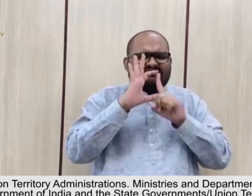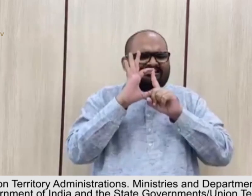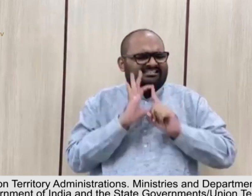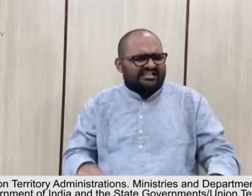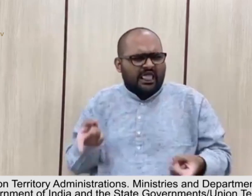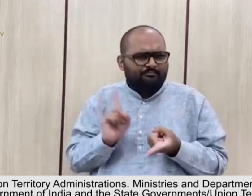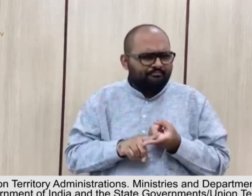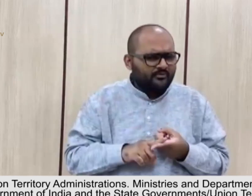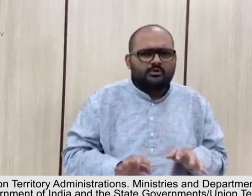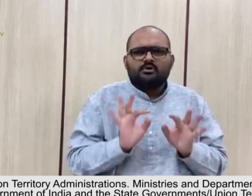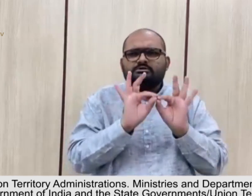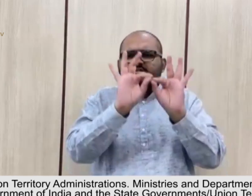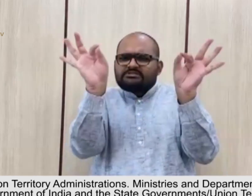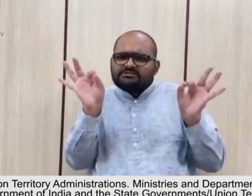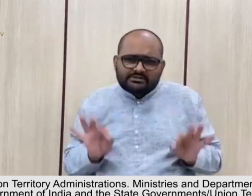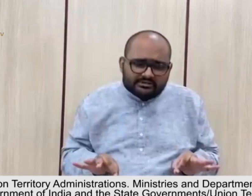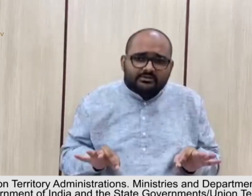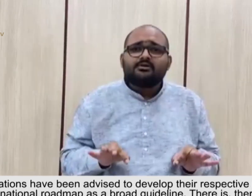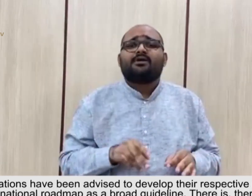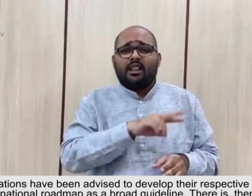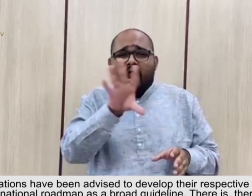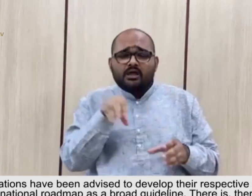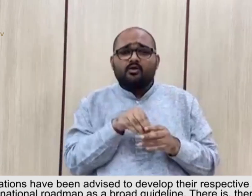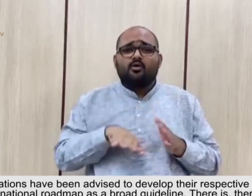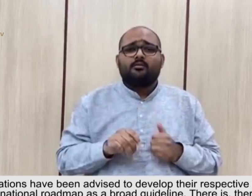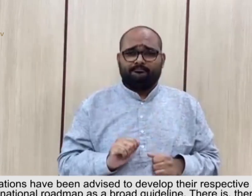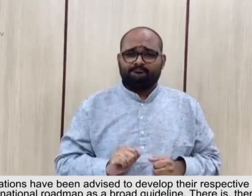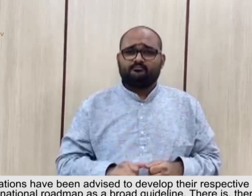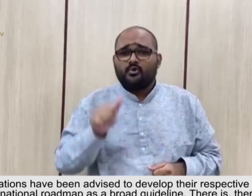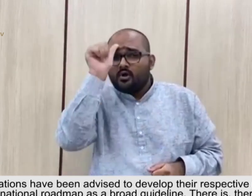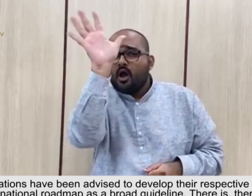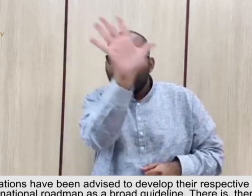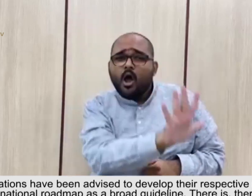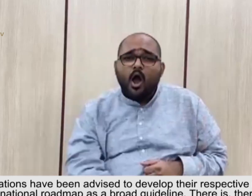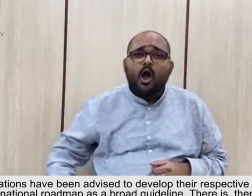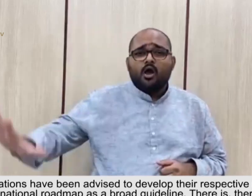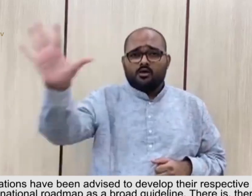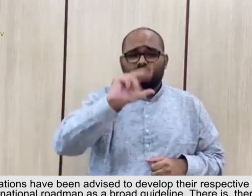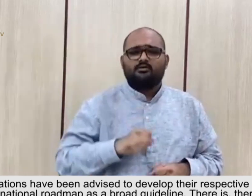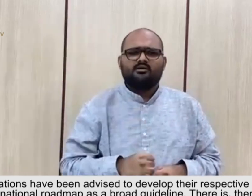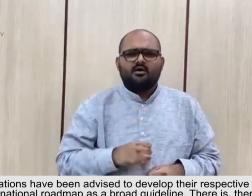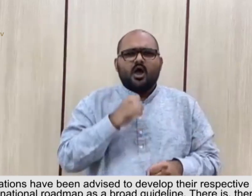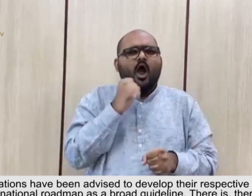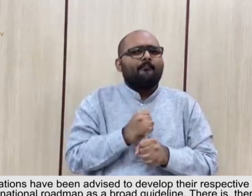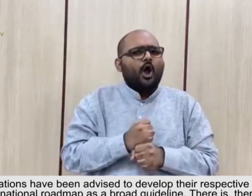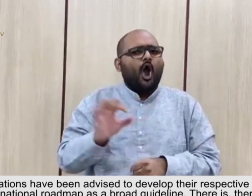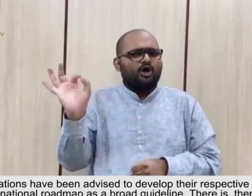governments or union territory administrations have been advised to develop their respective roadmaps, taking the national roadmap